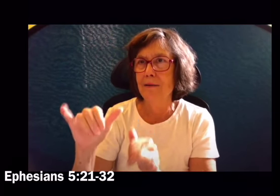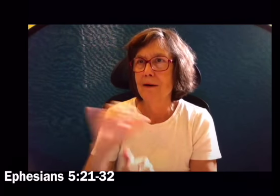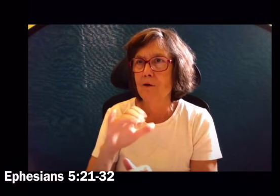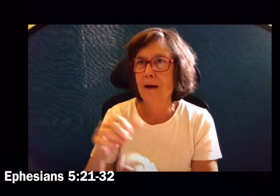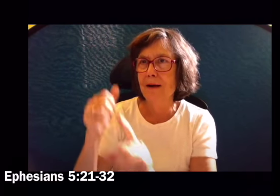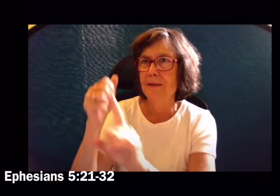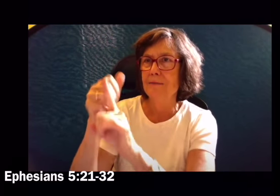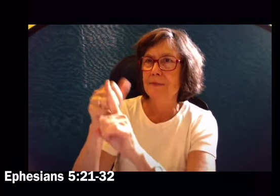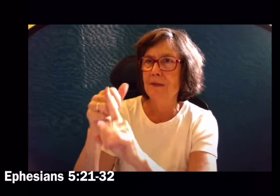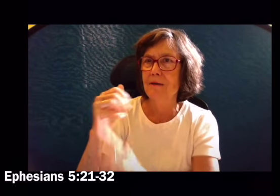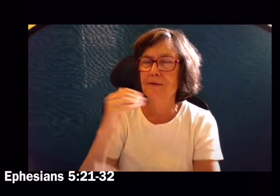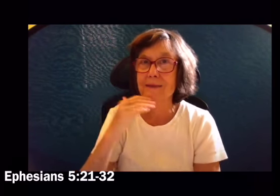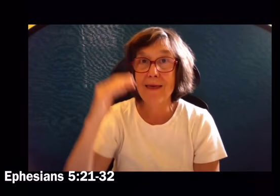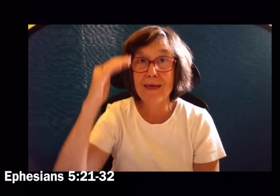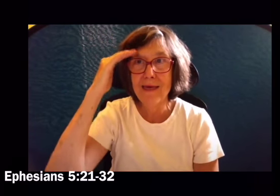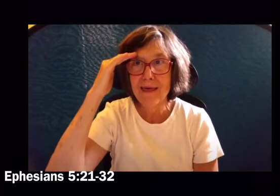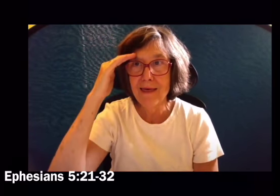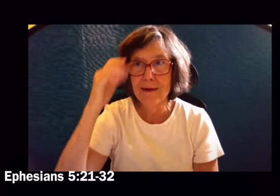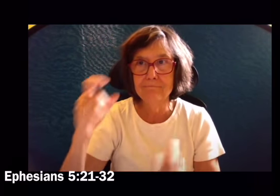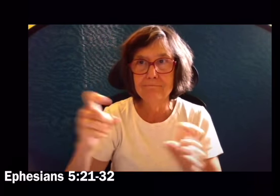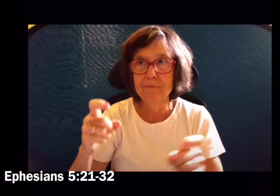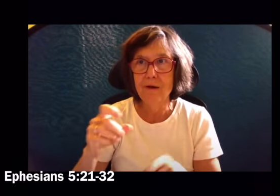Just as Christ is the head of the church.